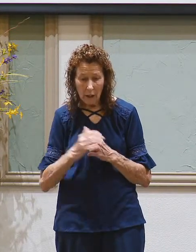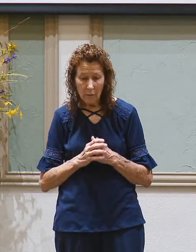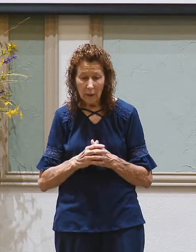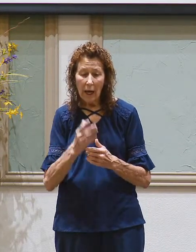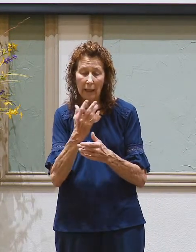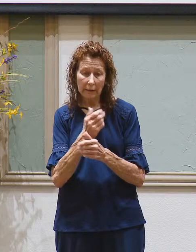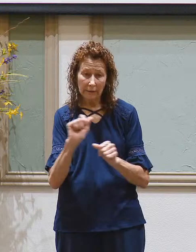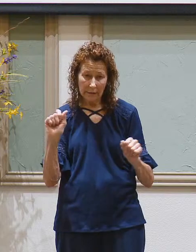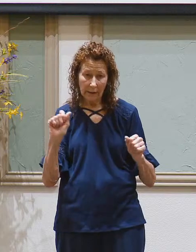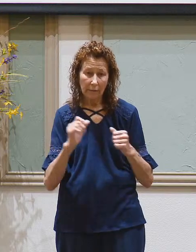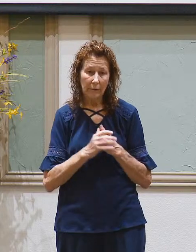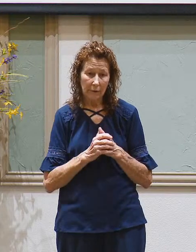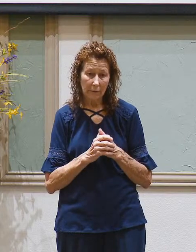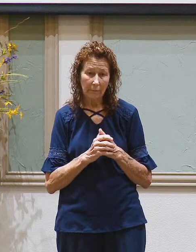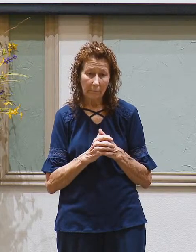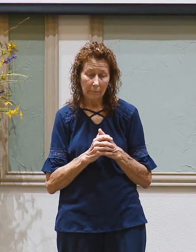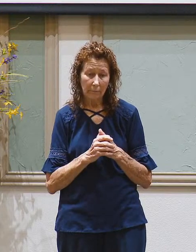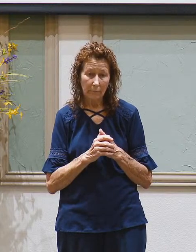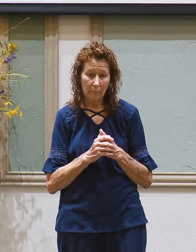saves